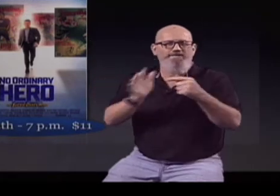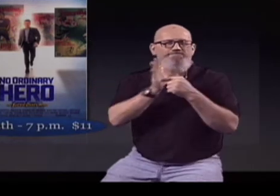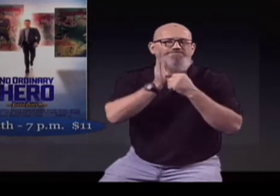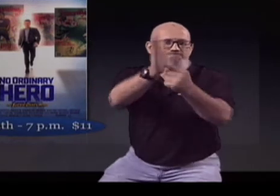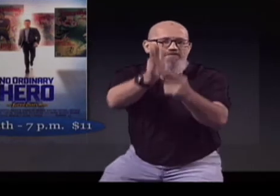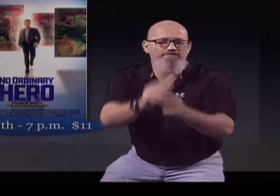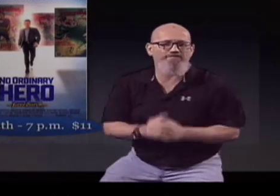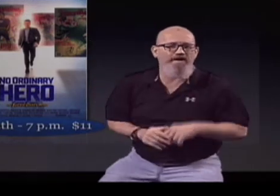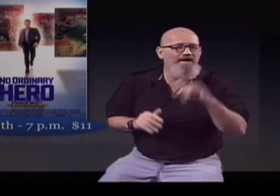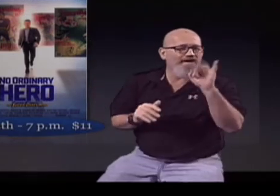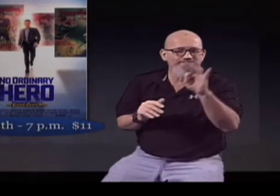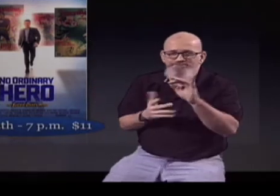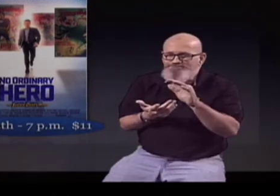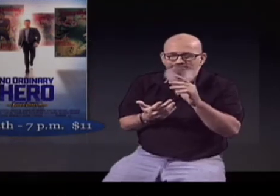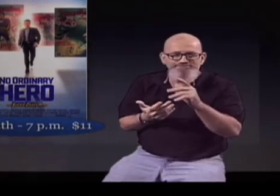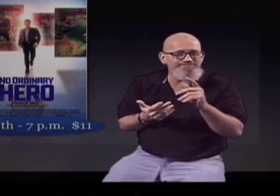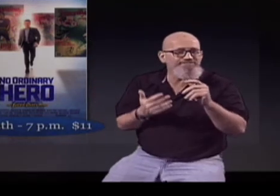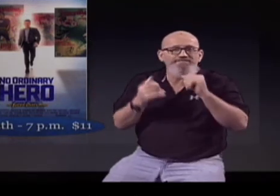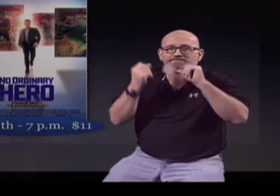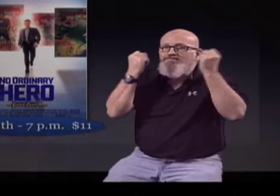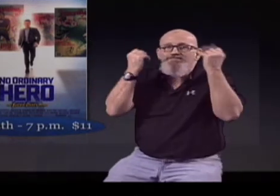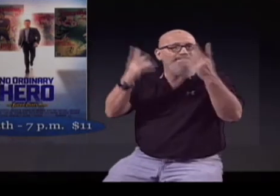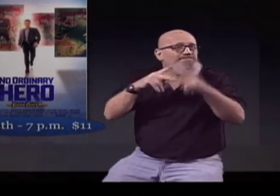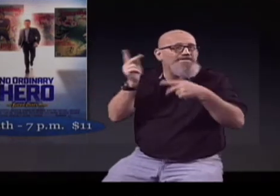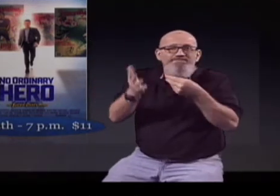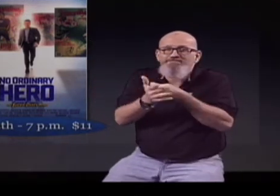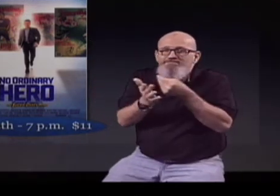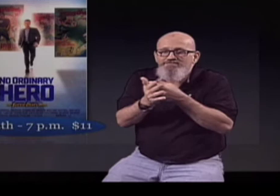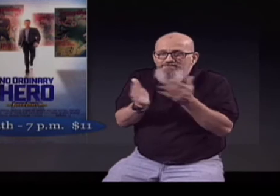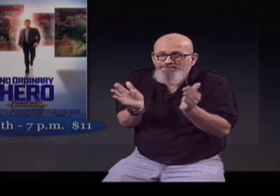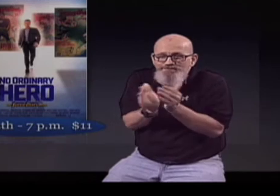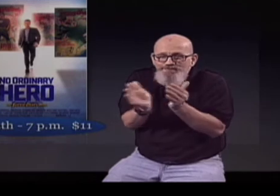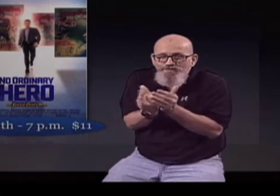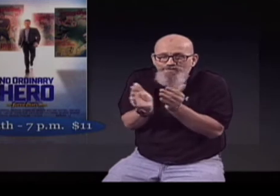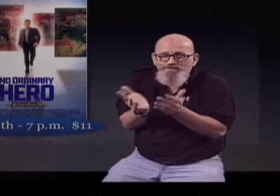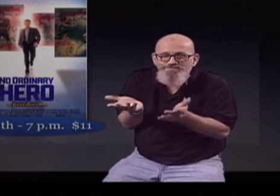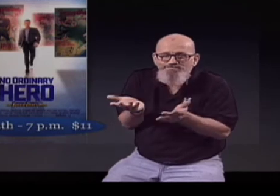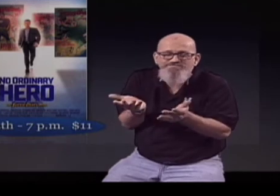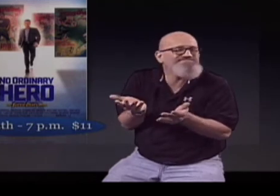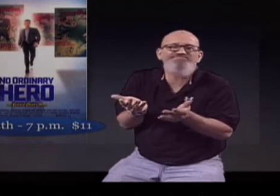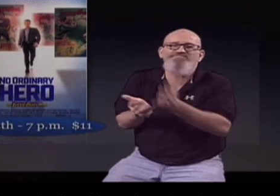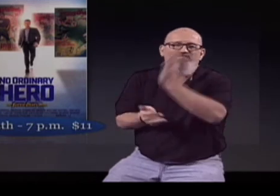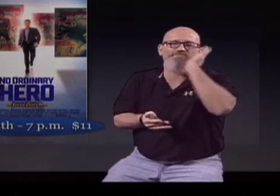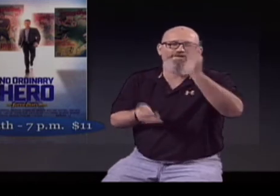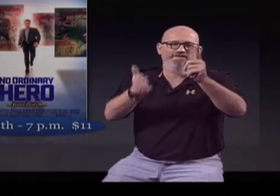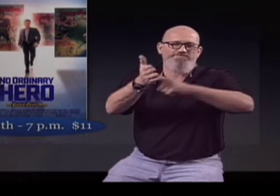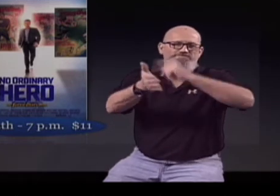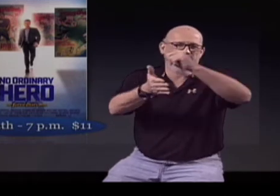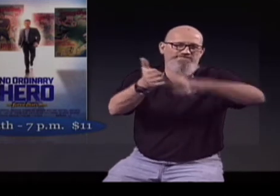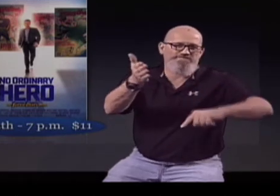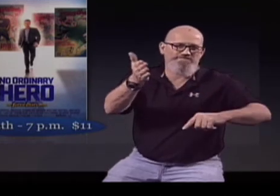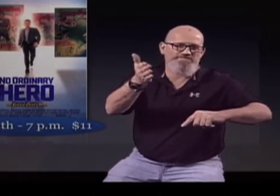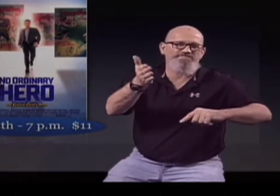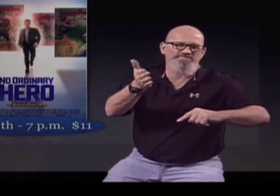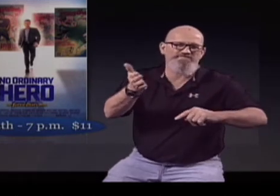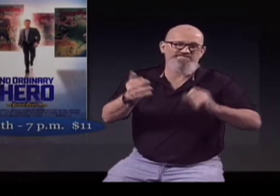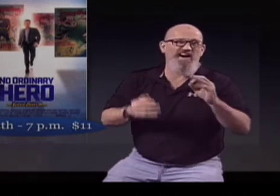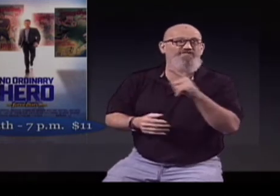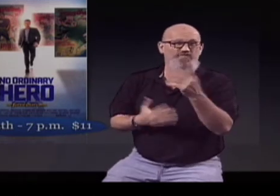means we can show the movie. Now if a small number of people purchase those tickets, the movie will be